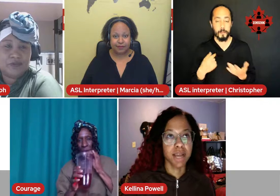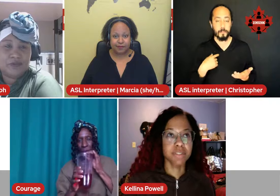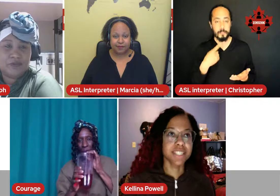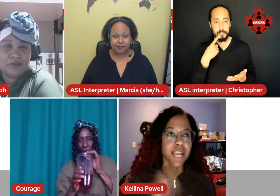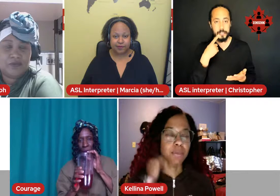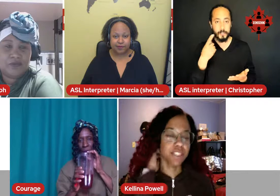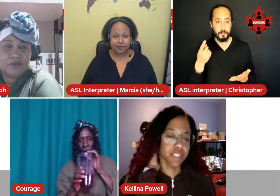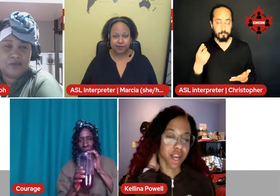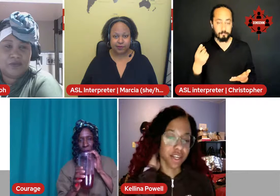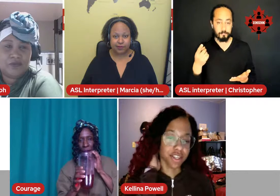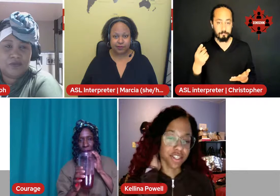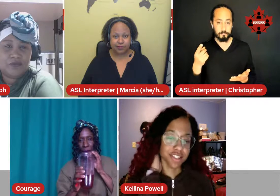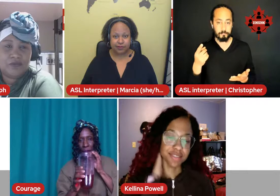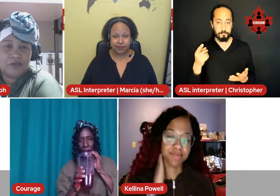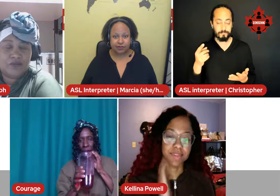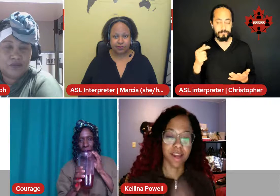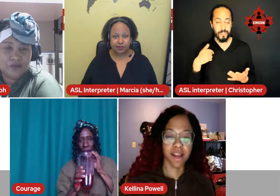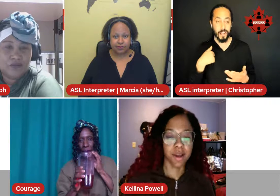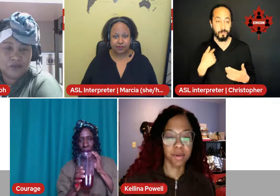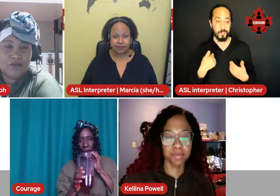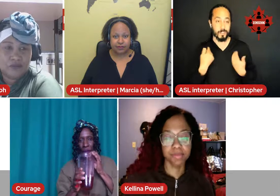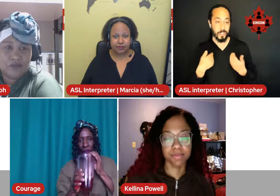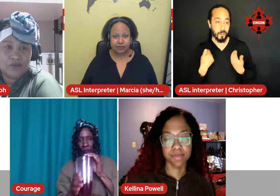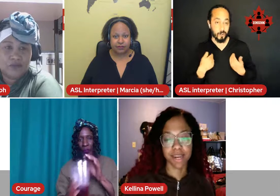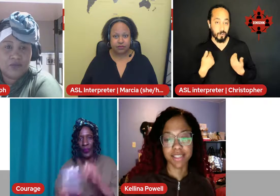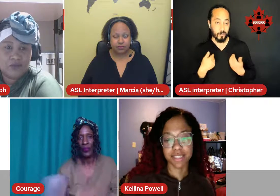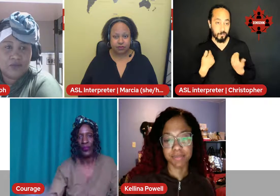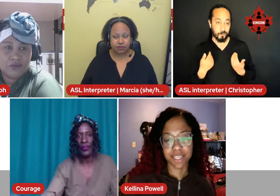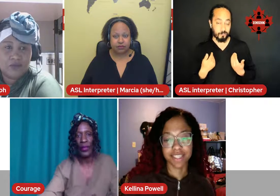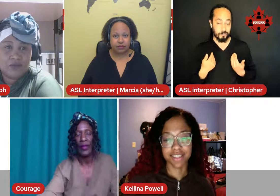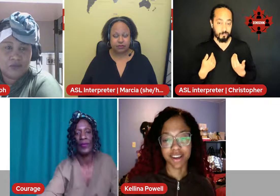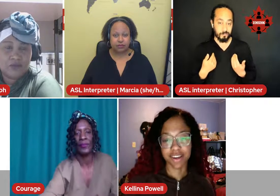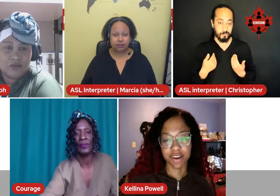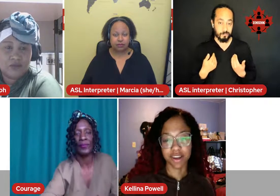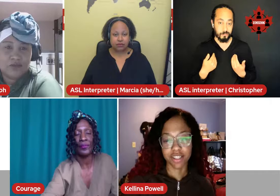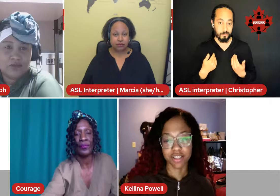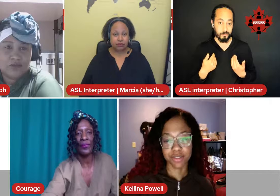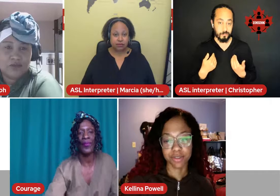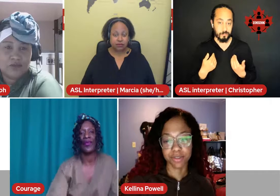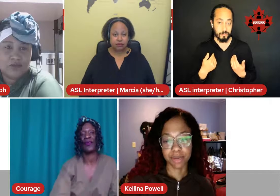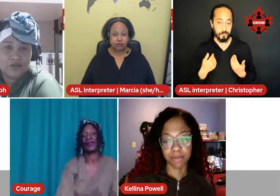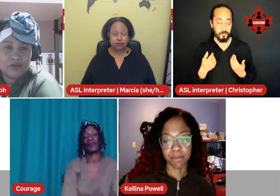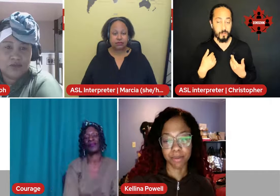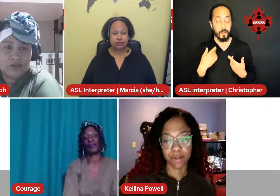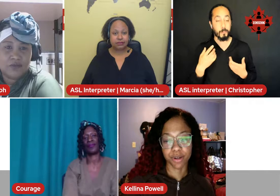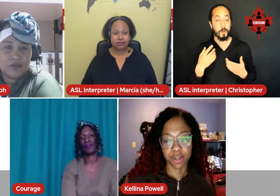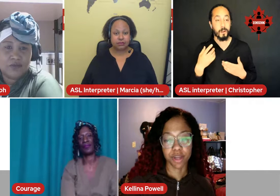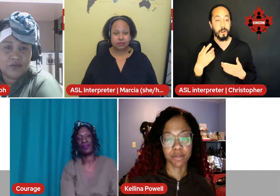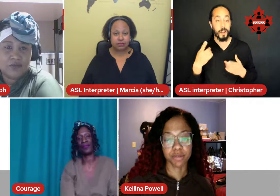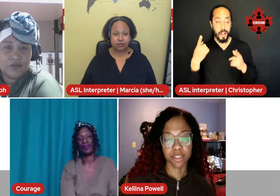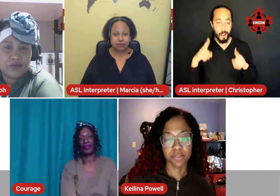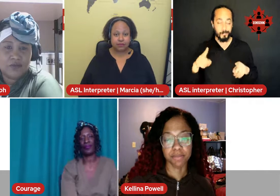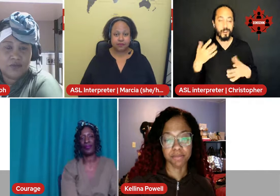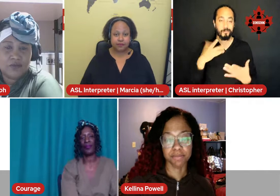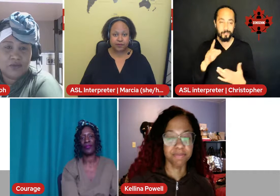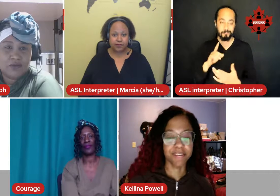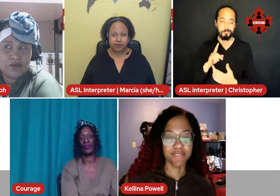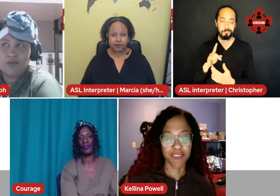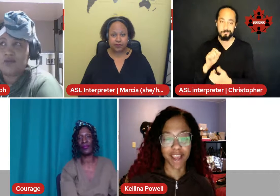I would say I was younger. Um, I did because I got into, I remember I got into a really big fight,